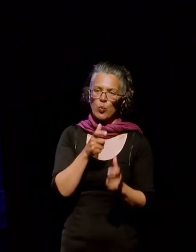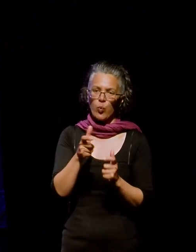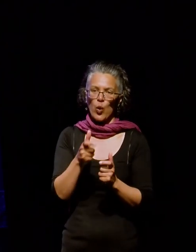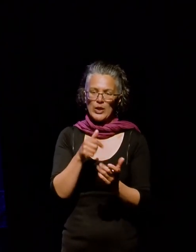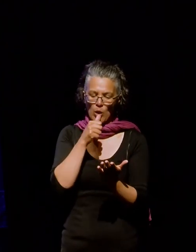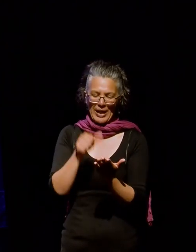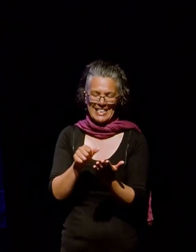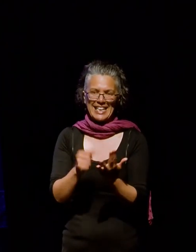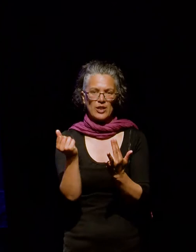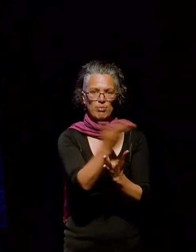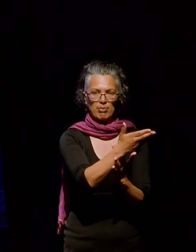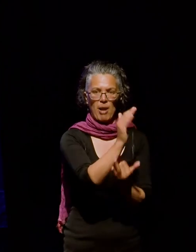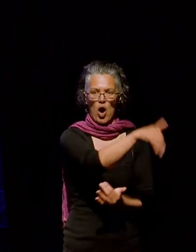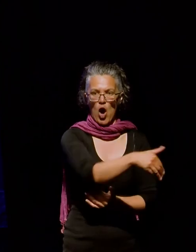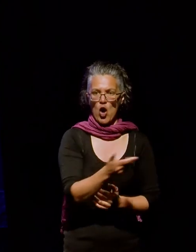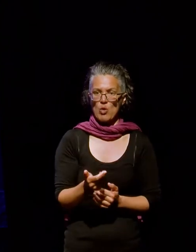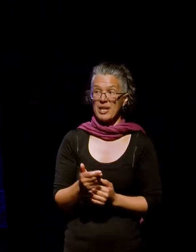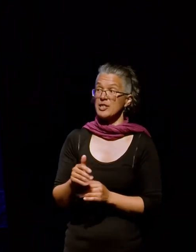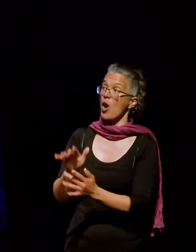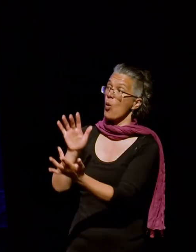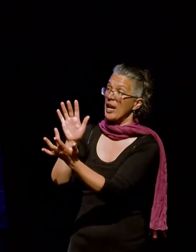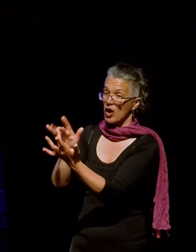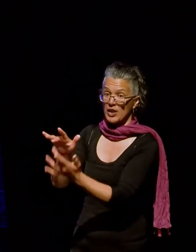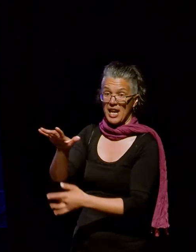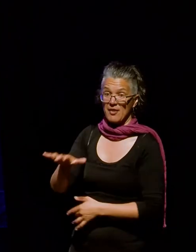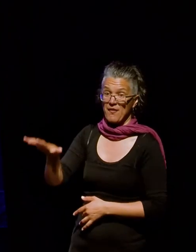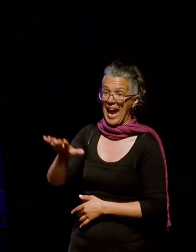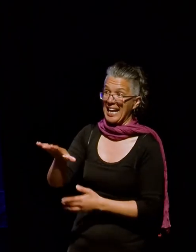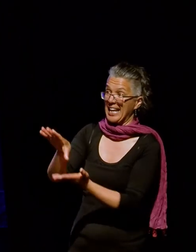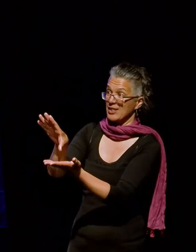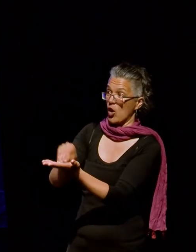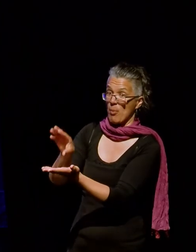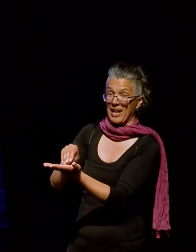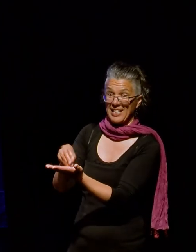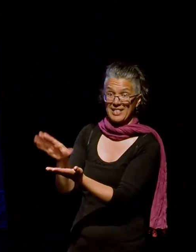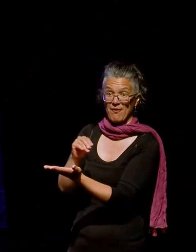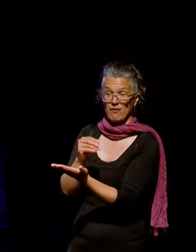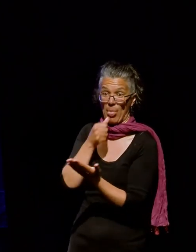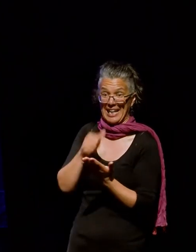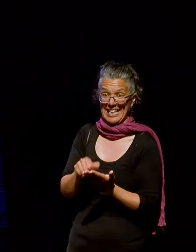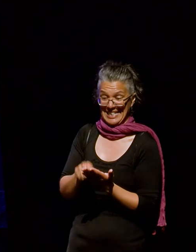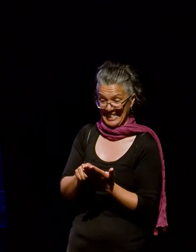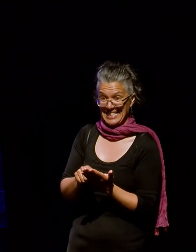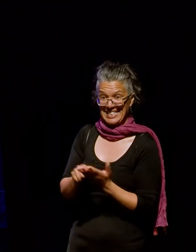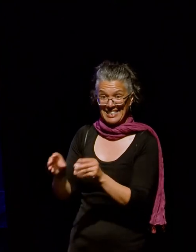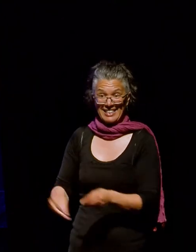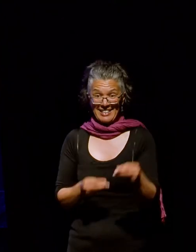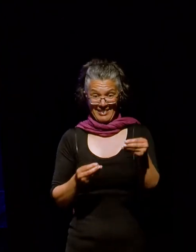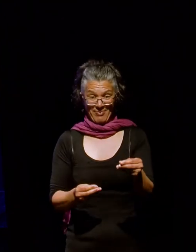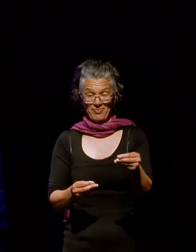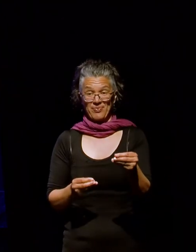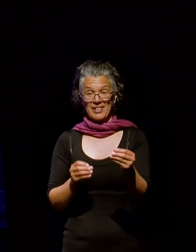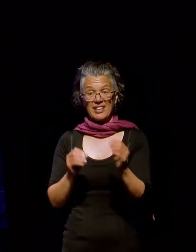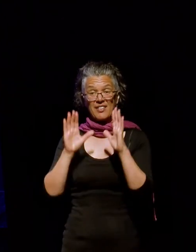And so we get in touch with the family. And we get copies of these letters from the front line. And we put them online.